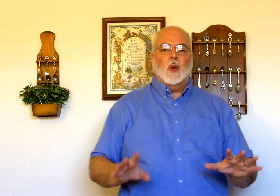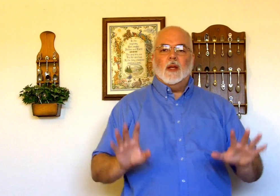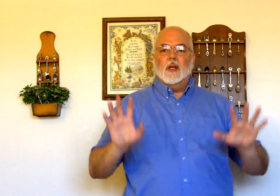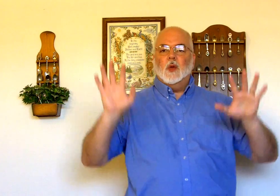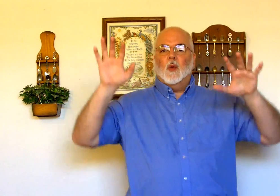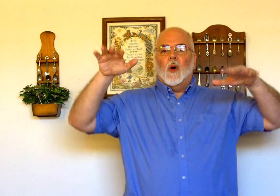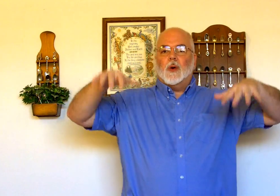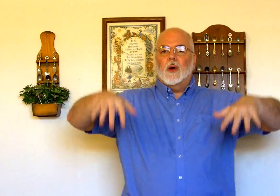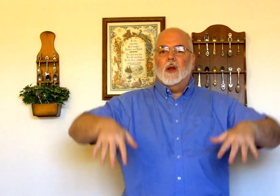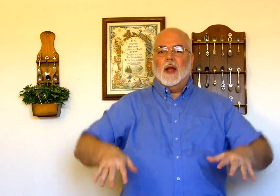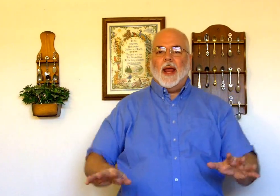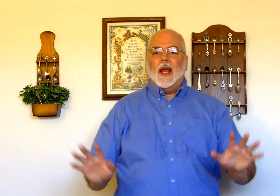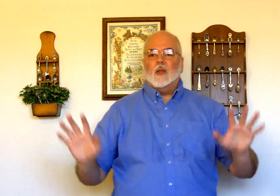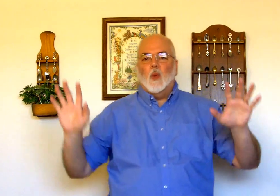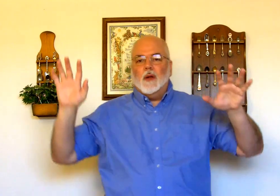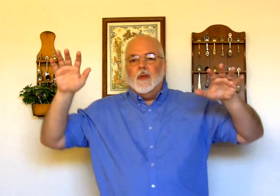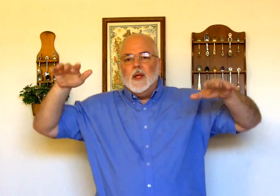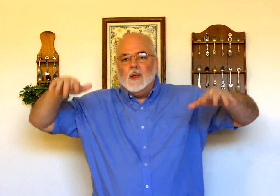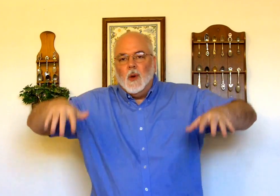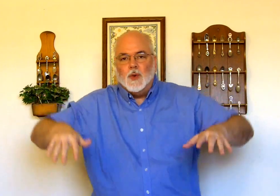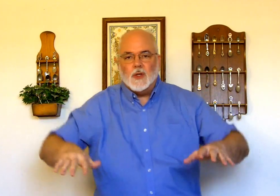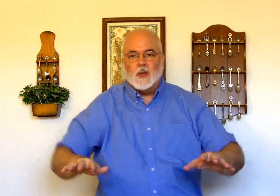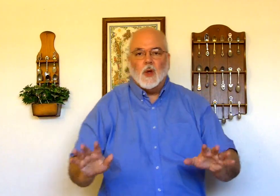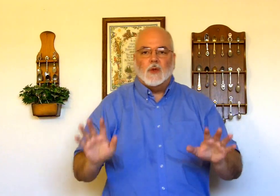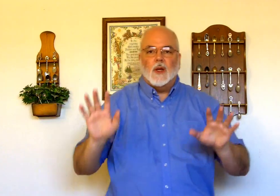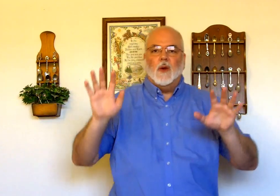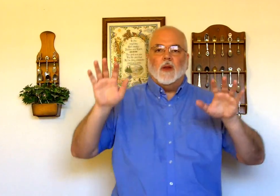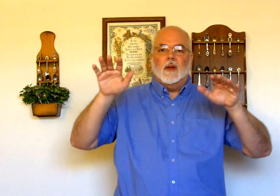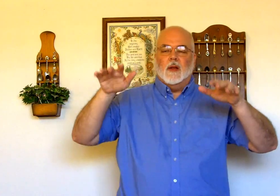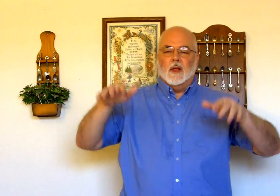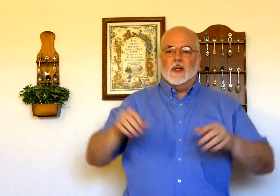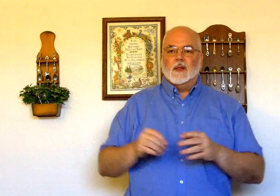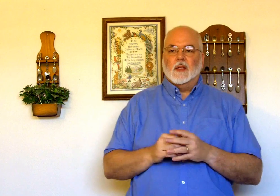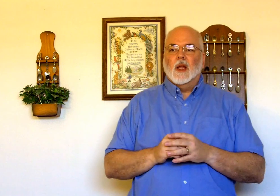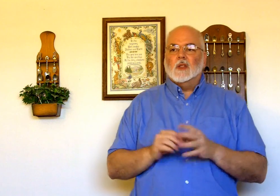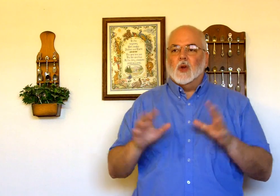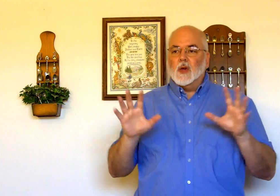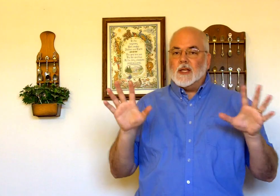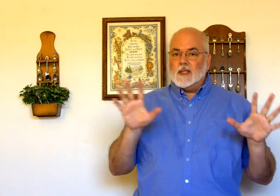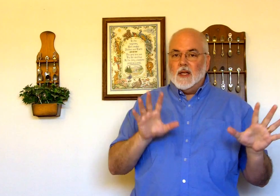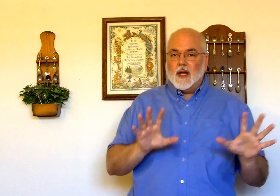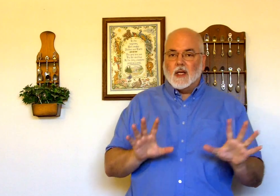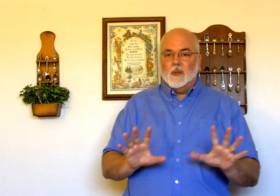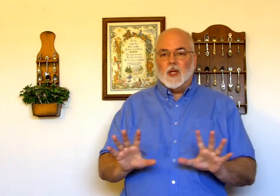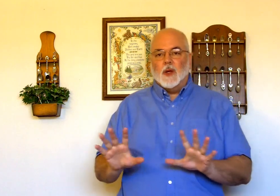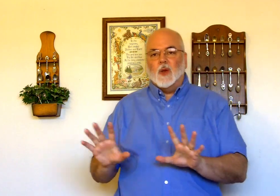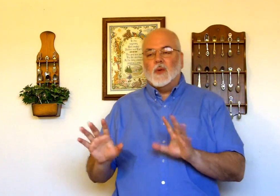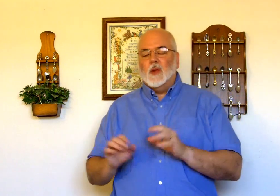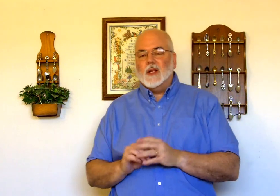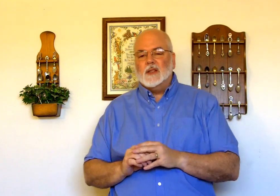anything to do with water has one of these motions associated with it so you're going to see that a little bit as we go through this